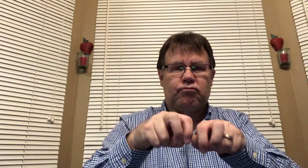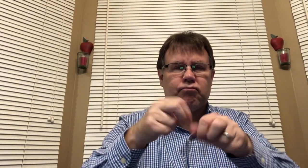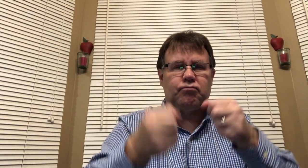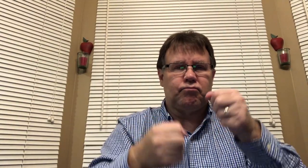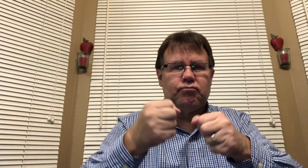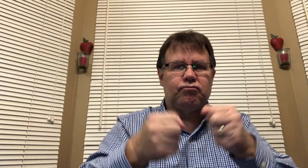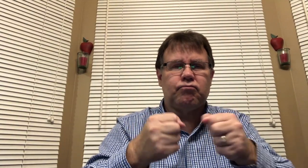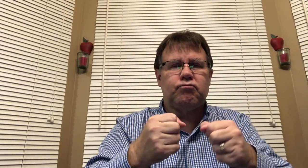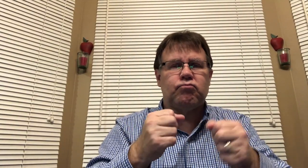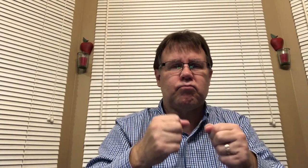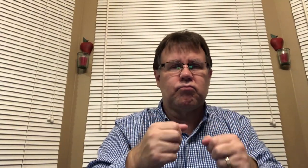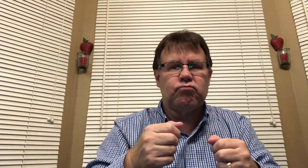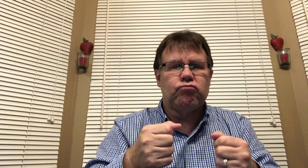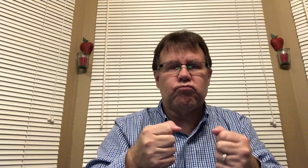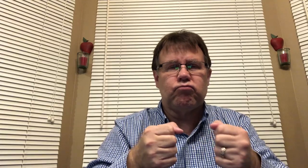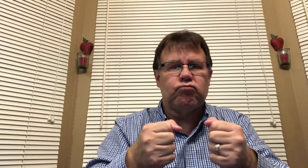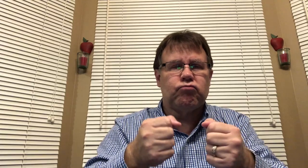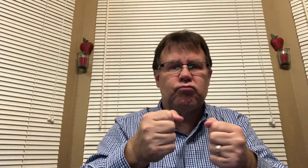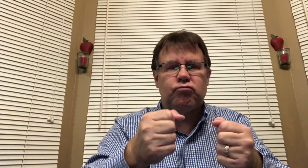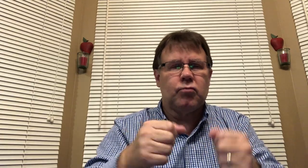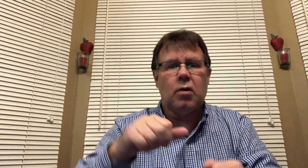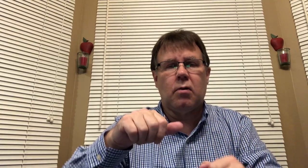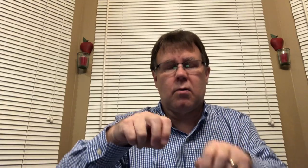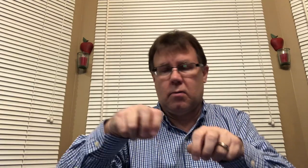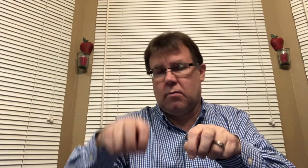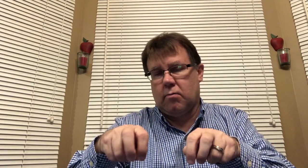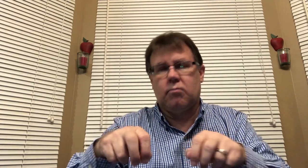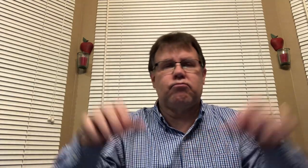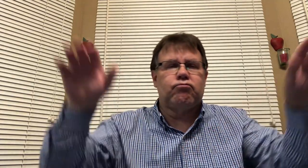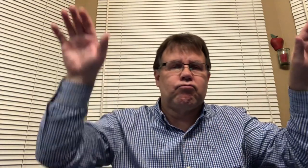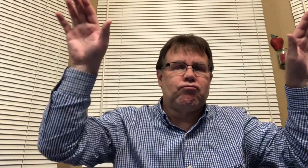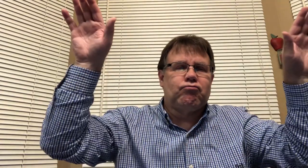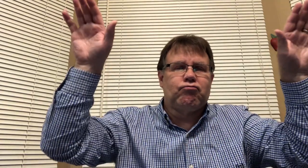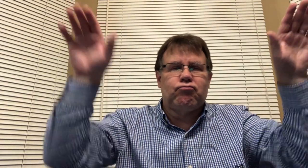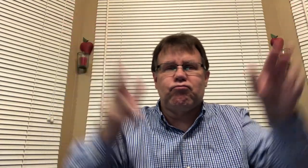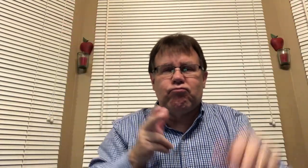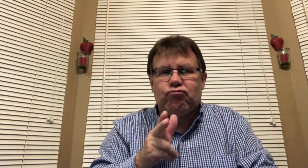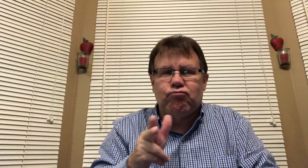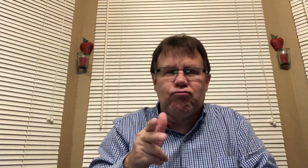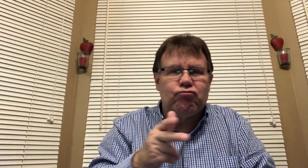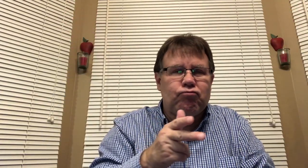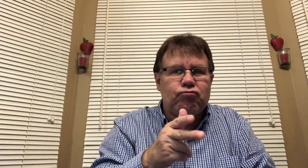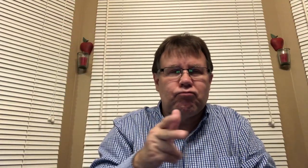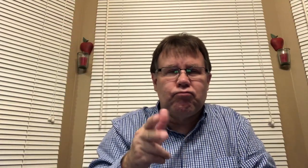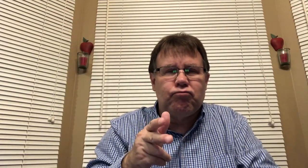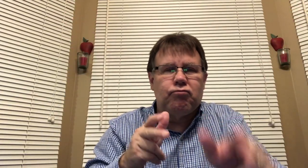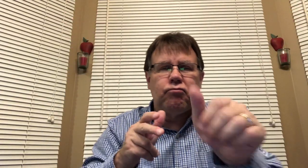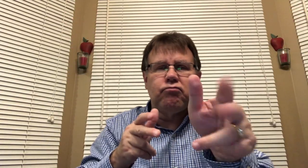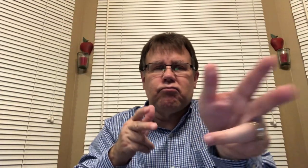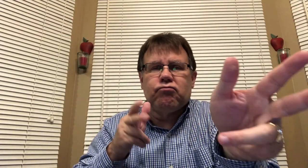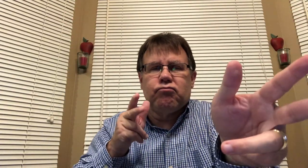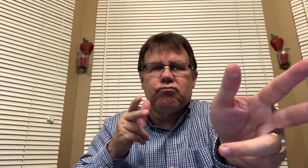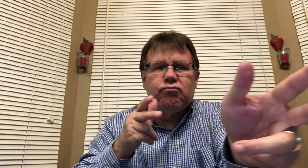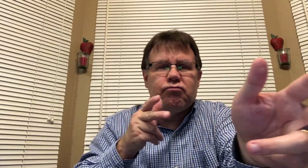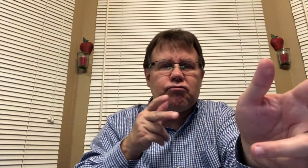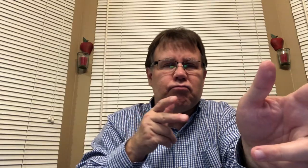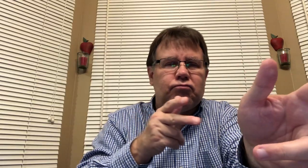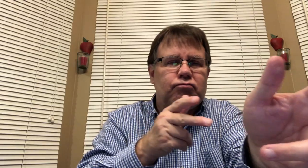Two girls are in a car taking a ride. The one girl on the right has her hands up in the air as they drive, following